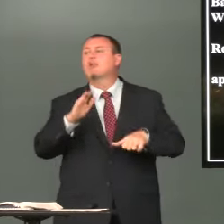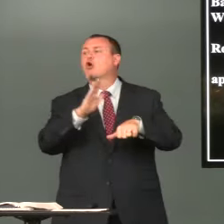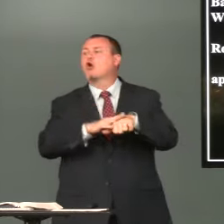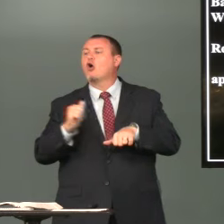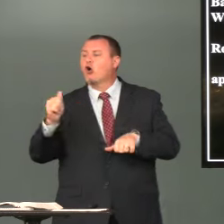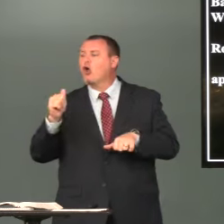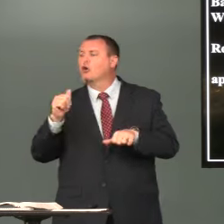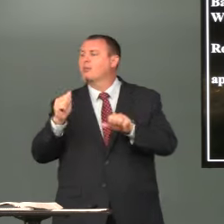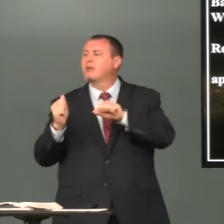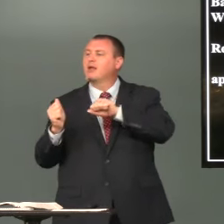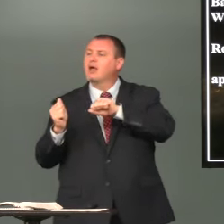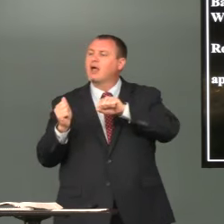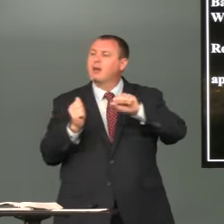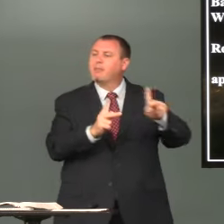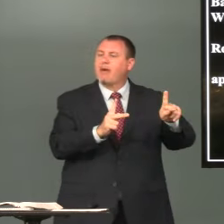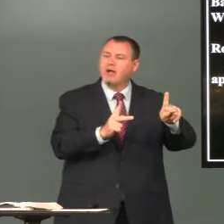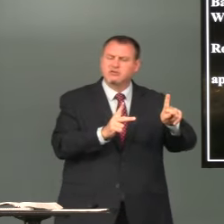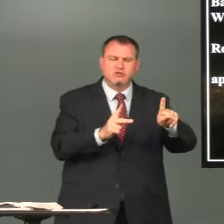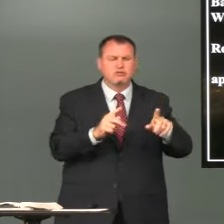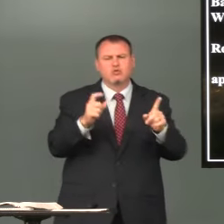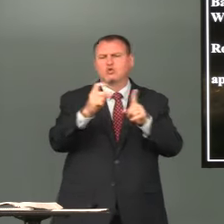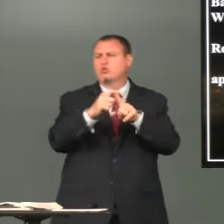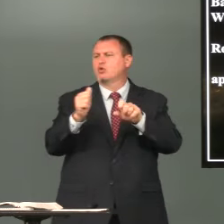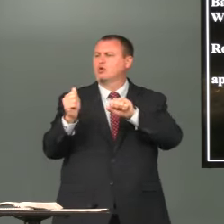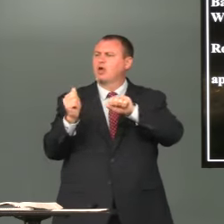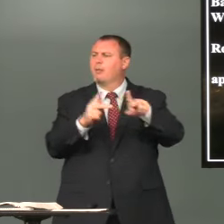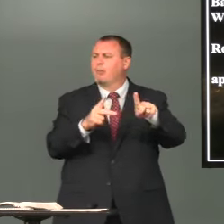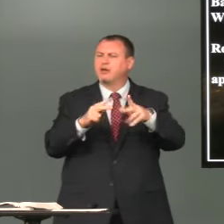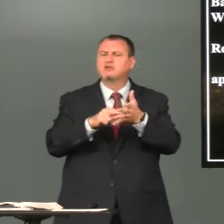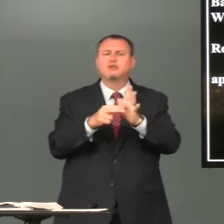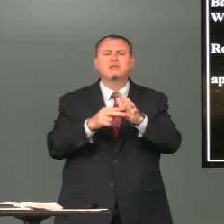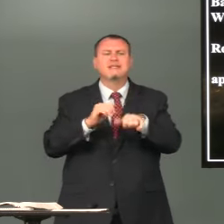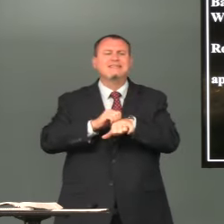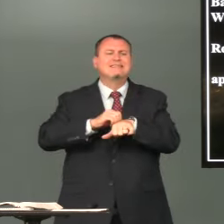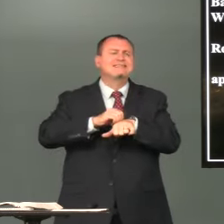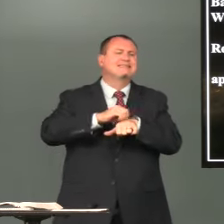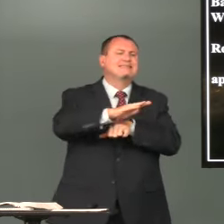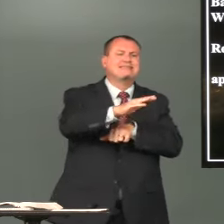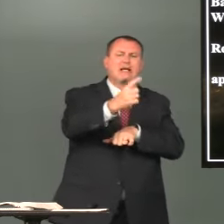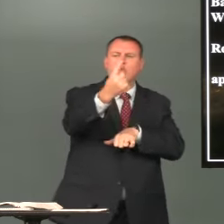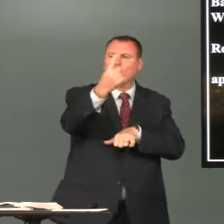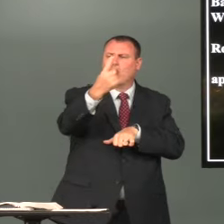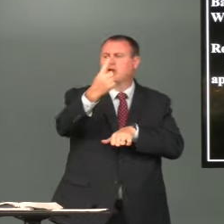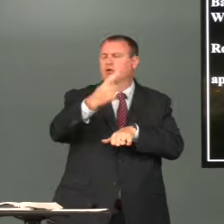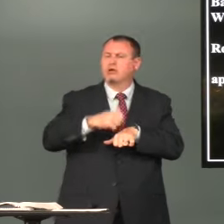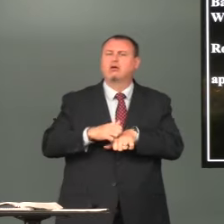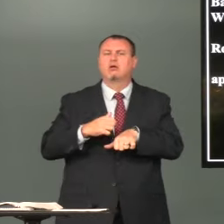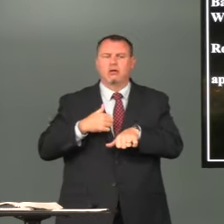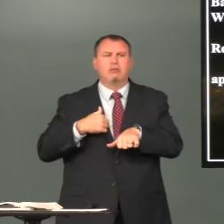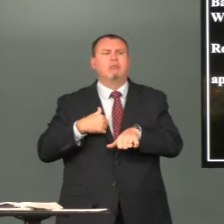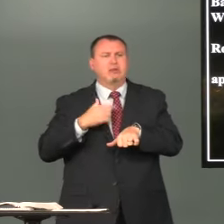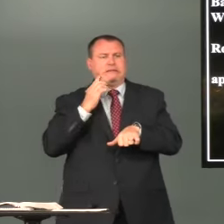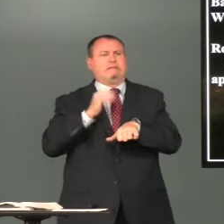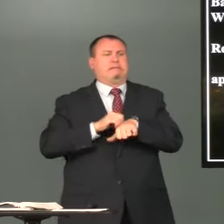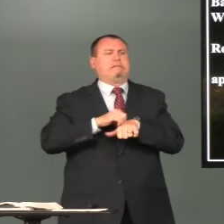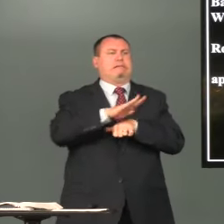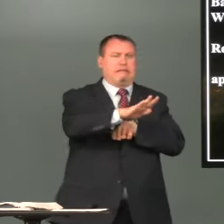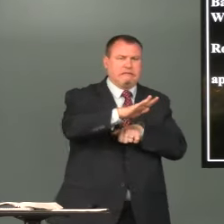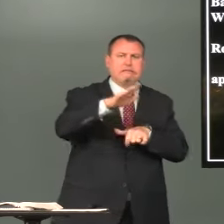a servant of jesus christ called to be an apostle the word apostle means sent